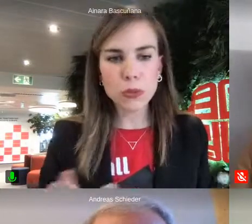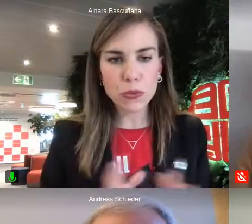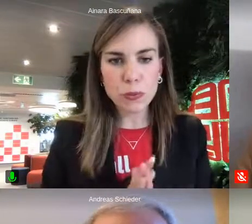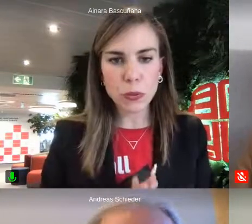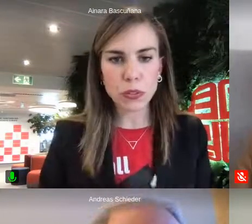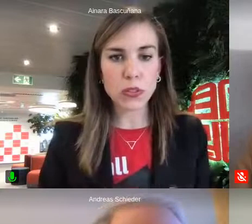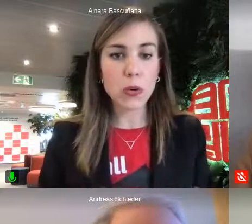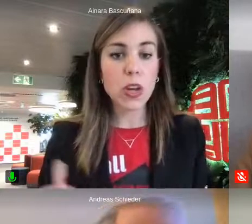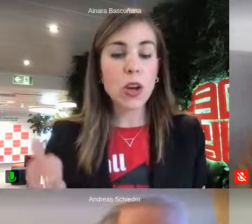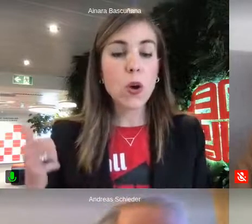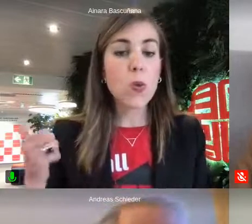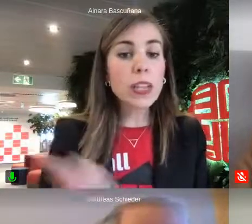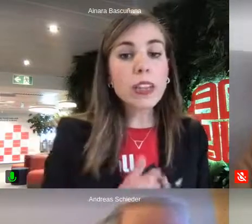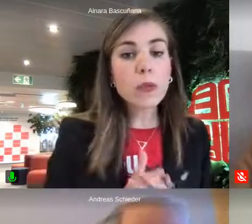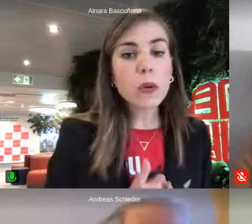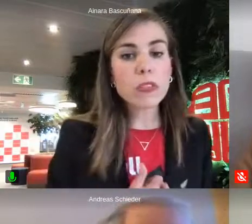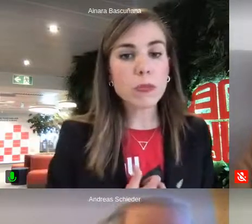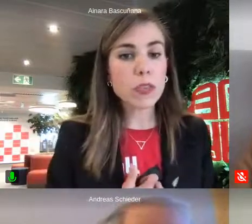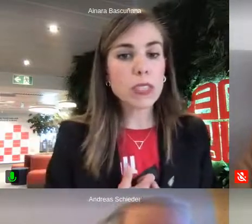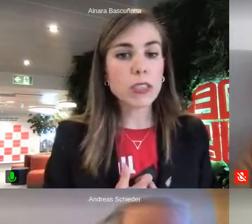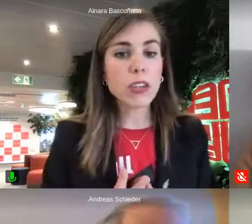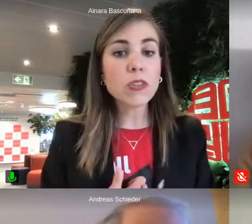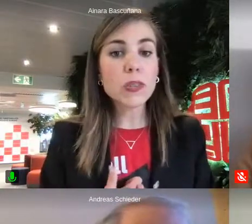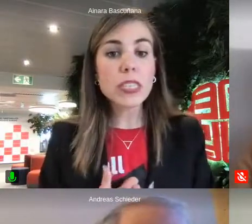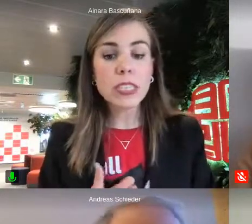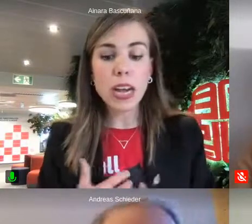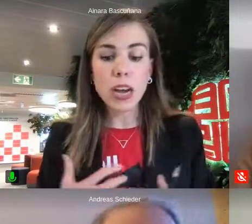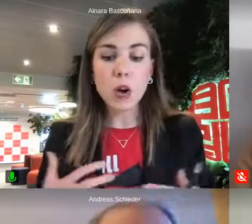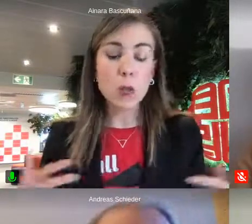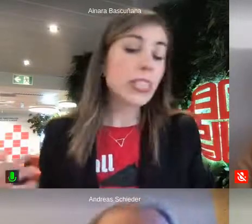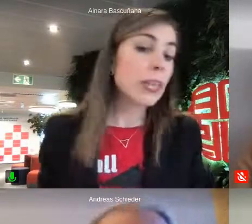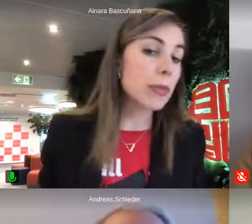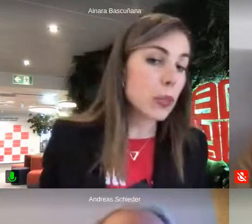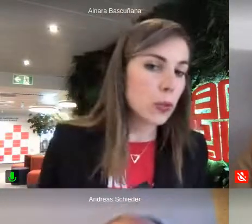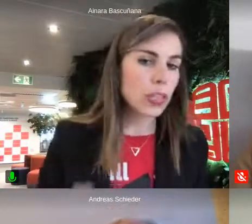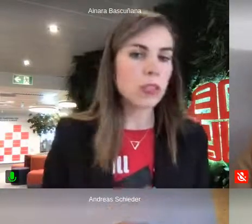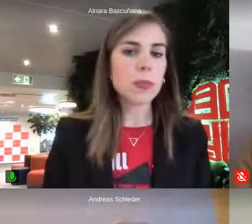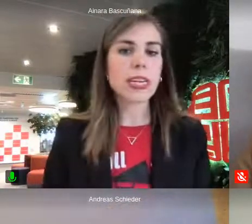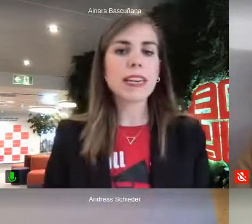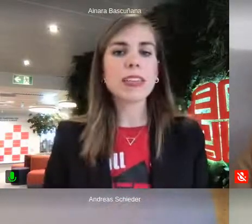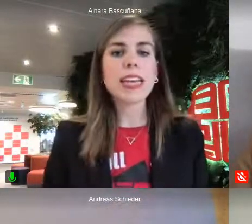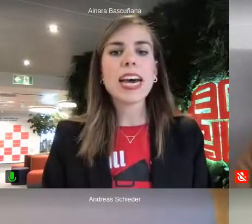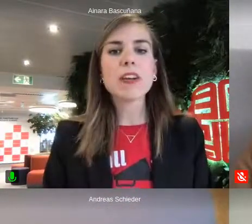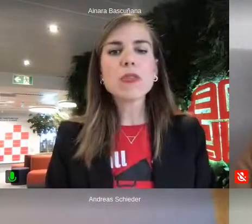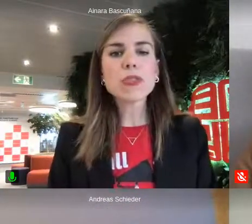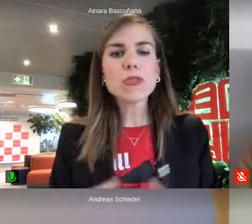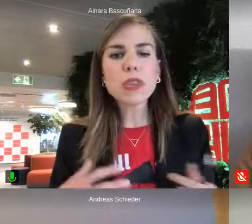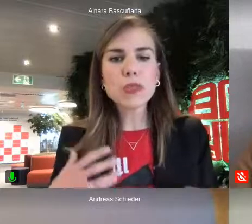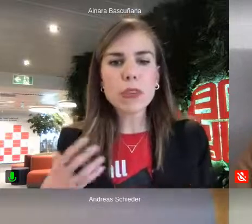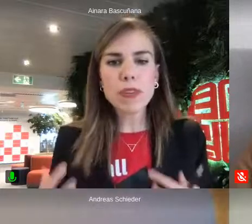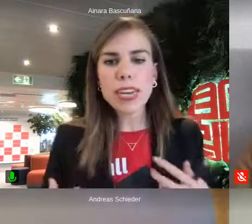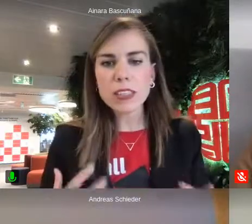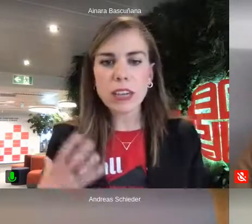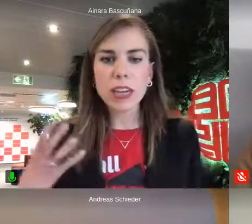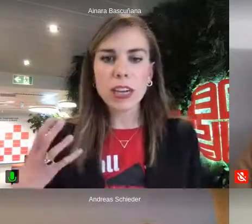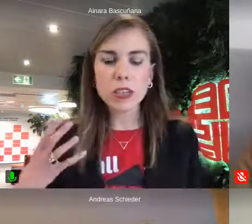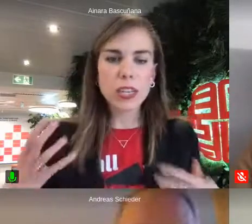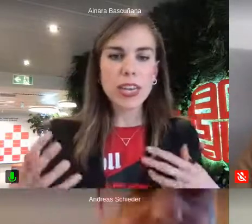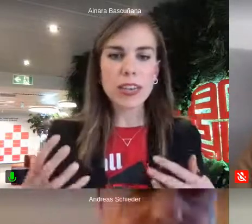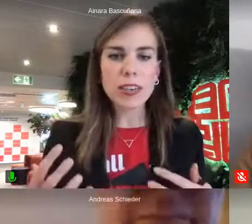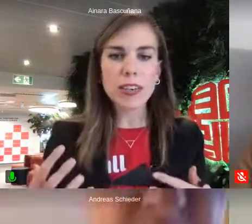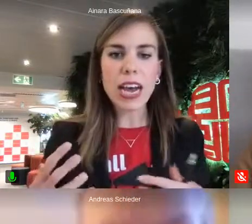them to focus on three points. So, what are the worrisome trends in the countries? What can we do at the European level? And also to try to reflect